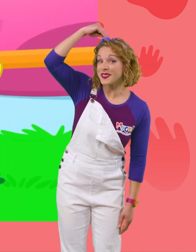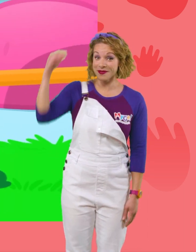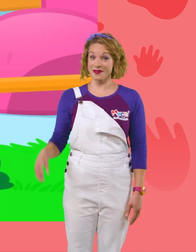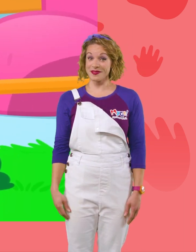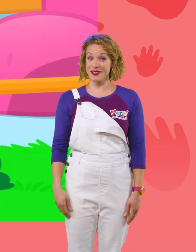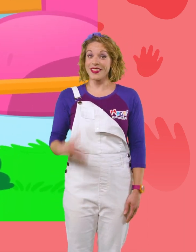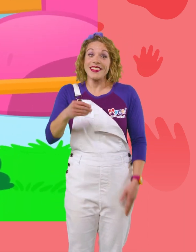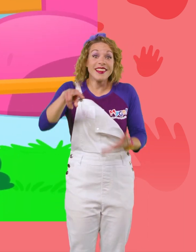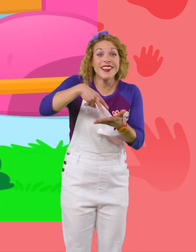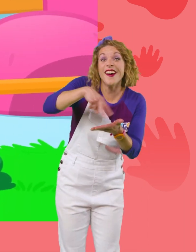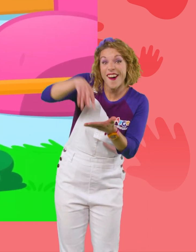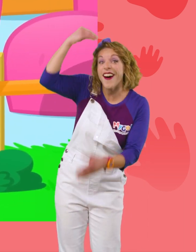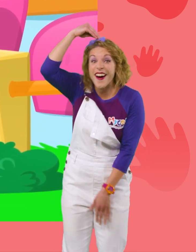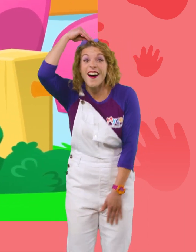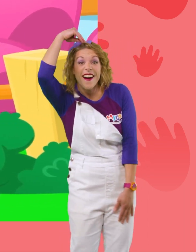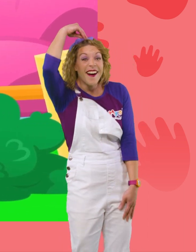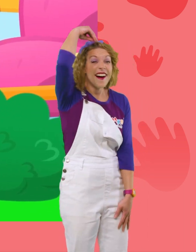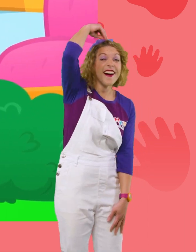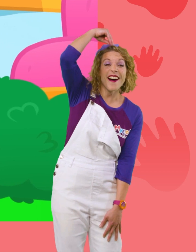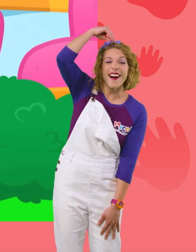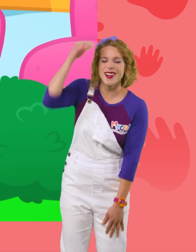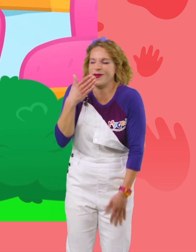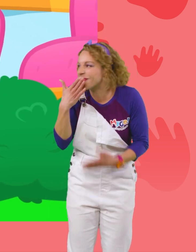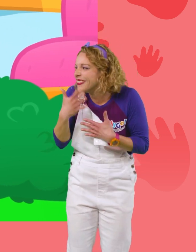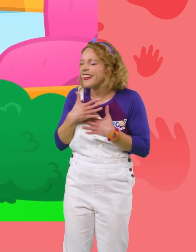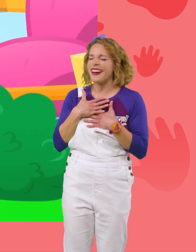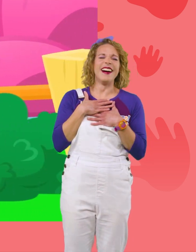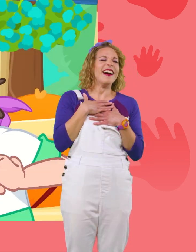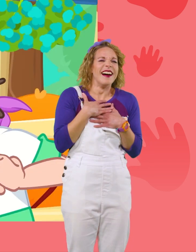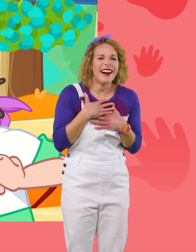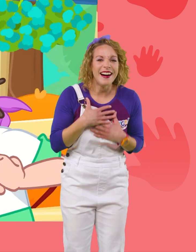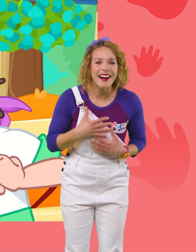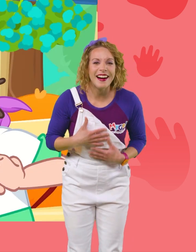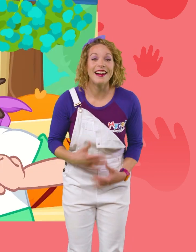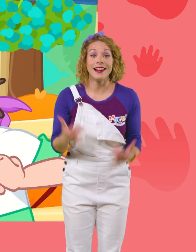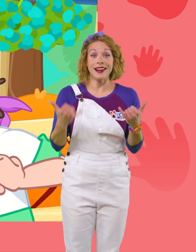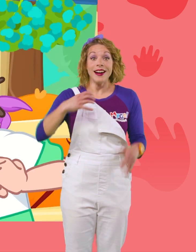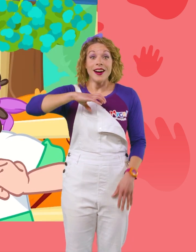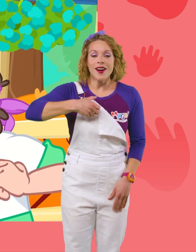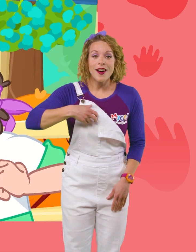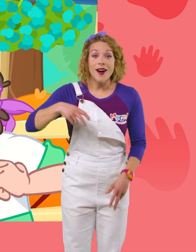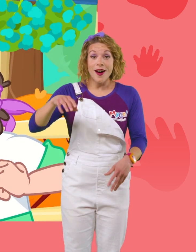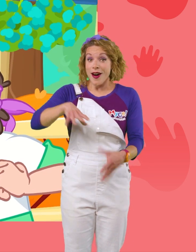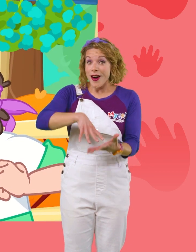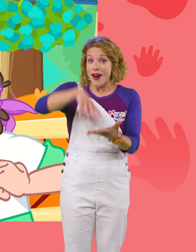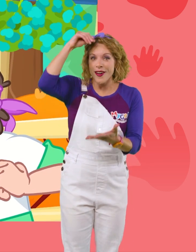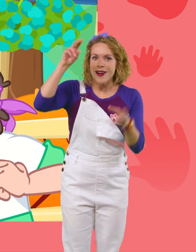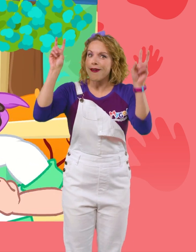And dance around with it. Ha-ha-ha-ha-ha-ha-ha! Now that Morple is learning the super